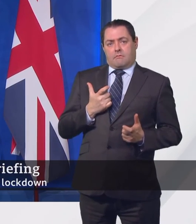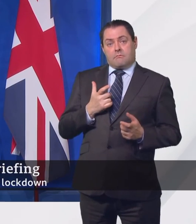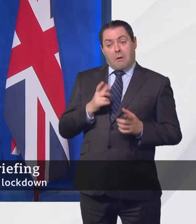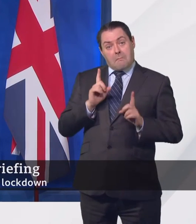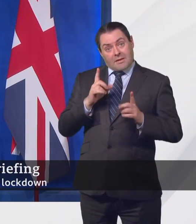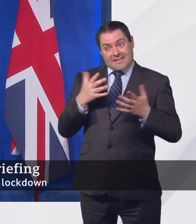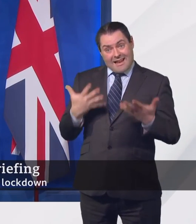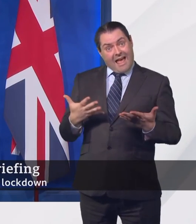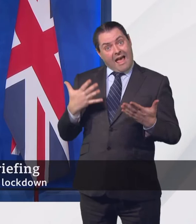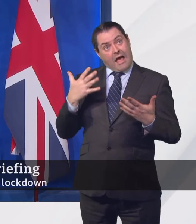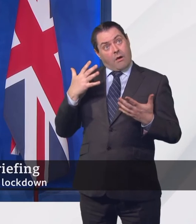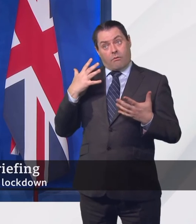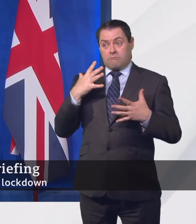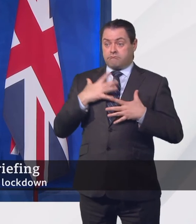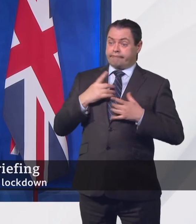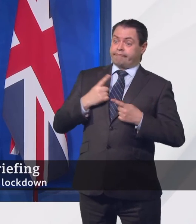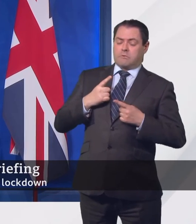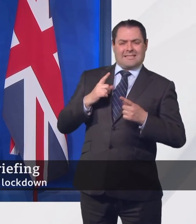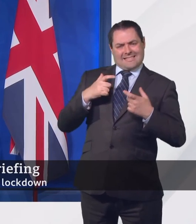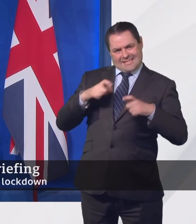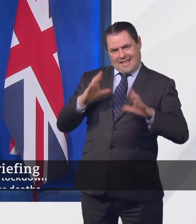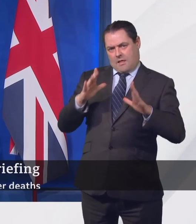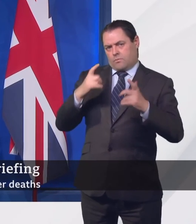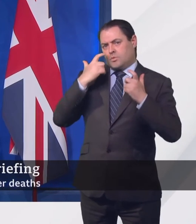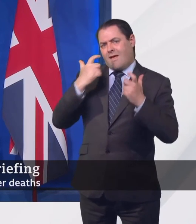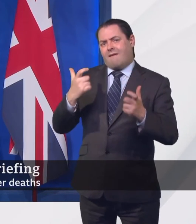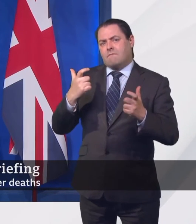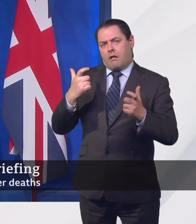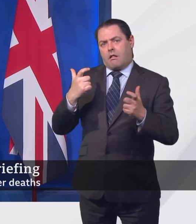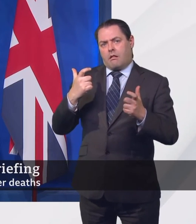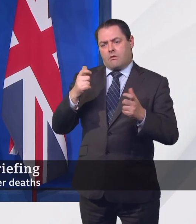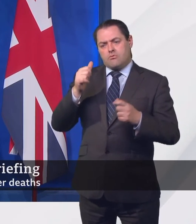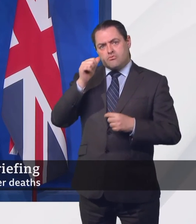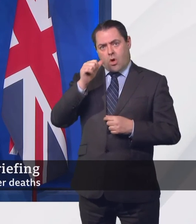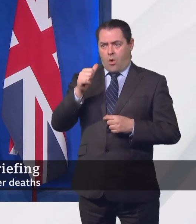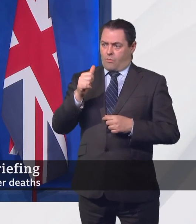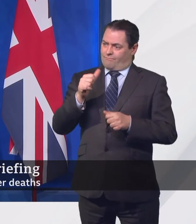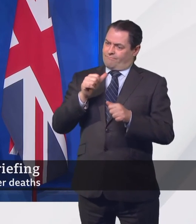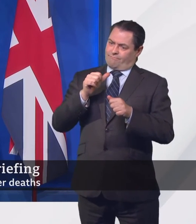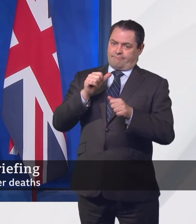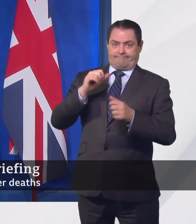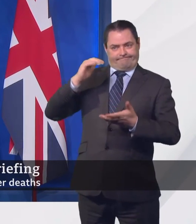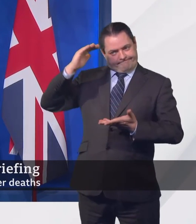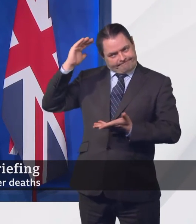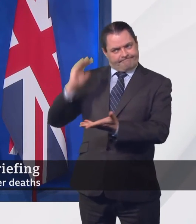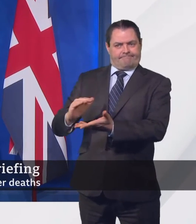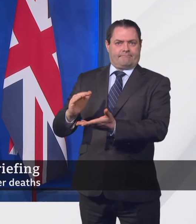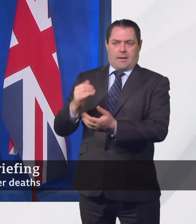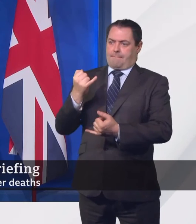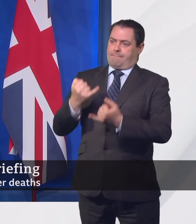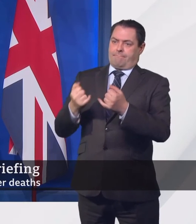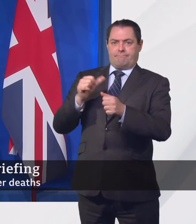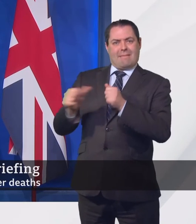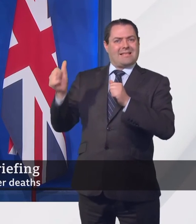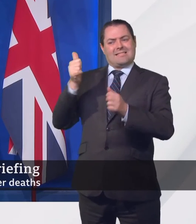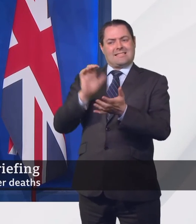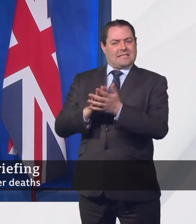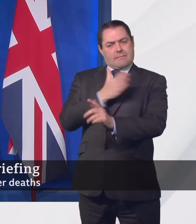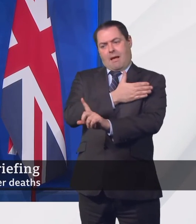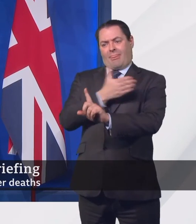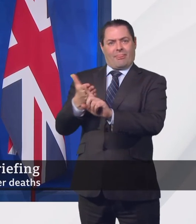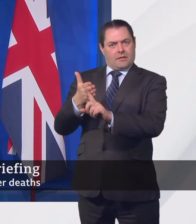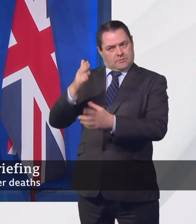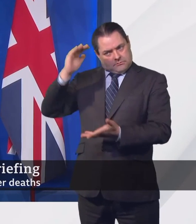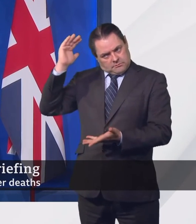yesterday we recorded the lowest number of new infections for six months. Deaths and hospital admissions across the UK